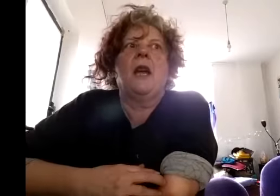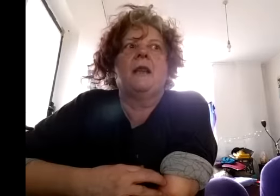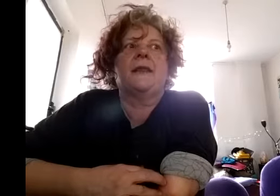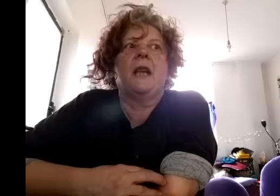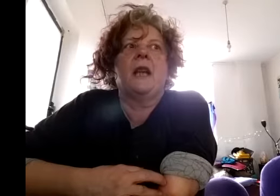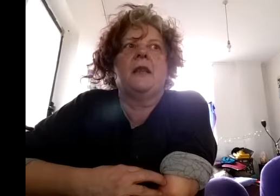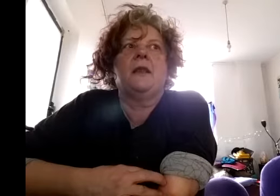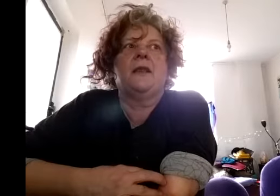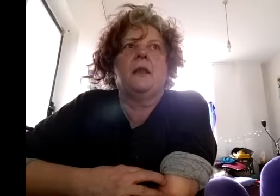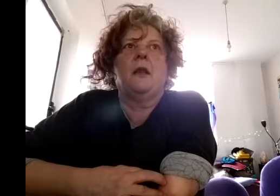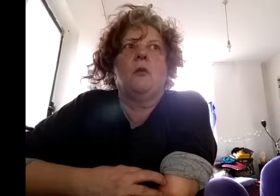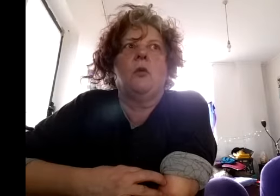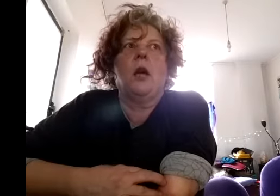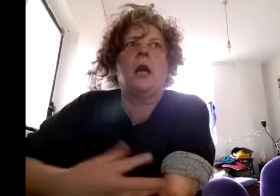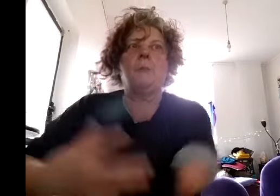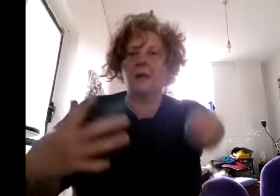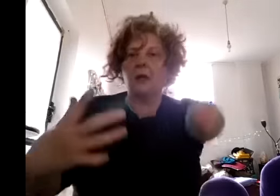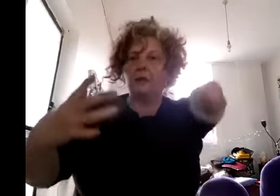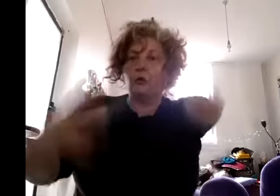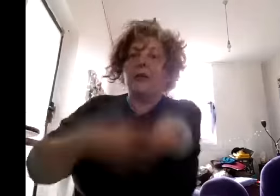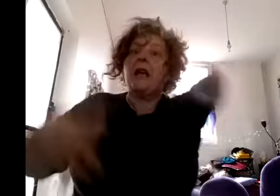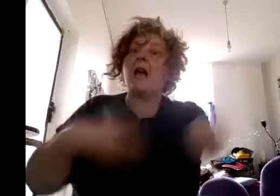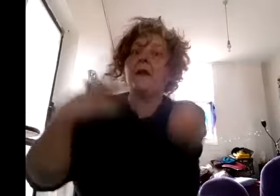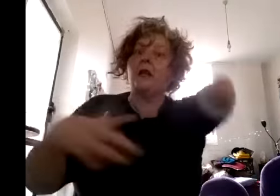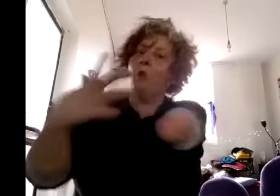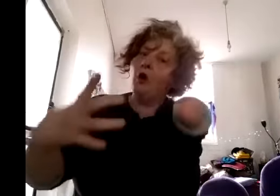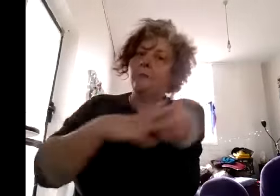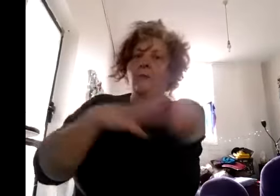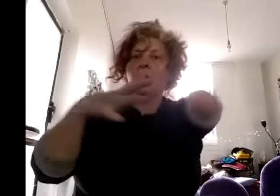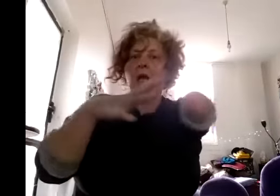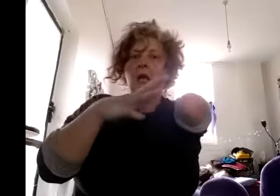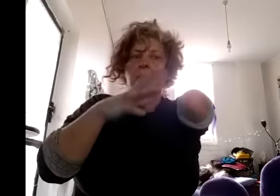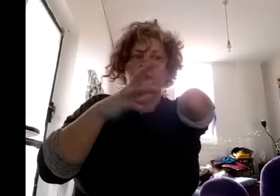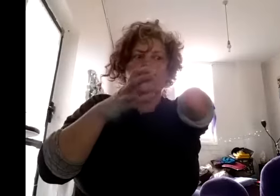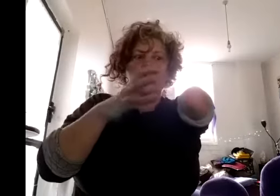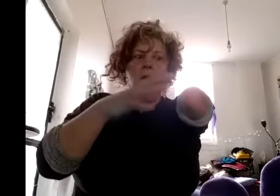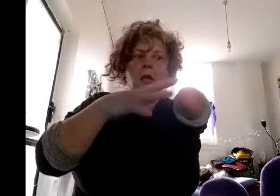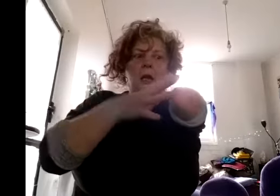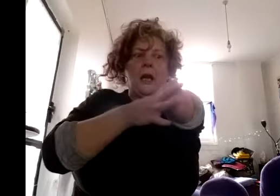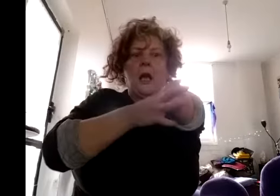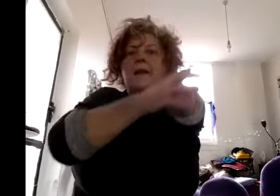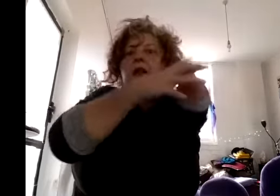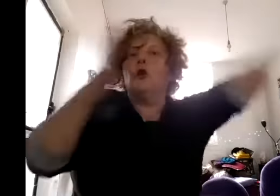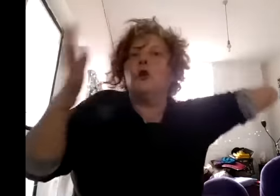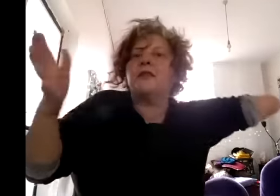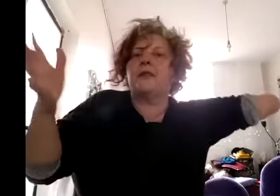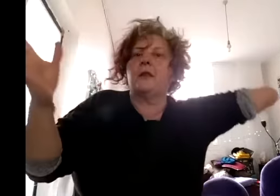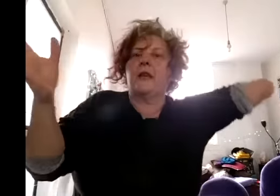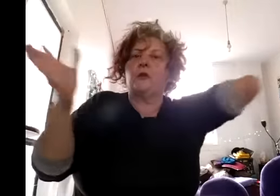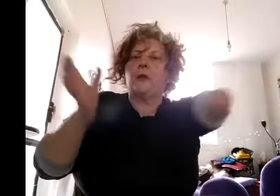started um joining other like more um uh other groups that drew in